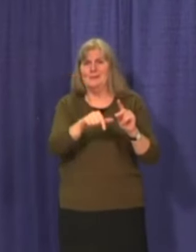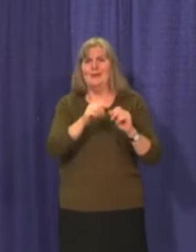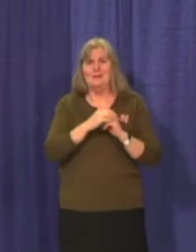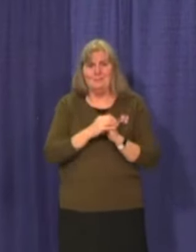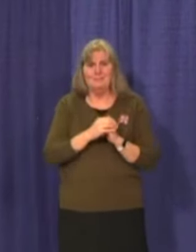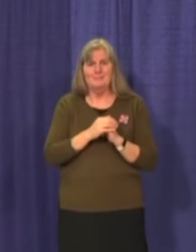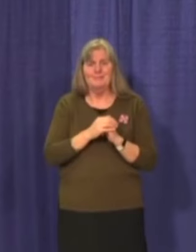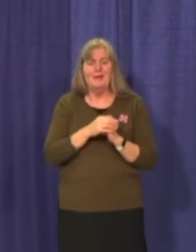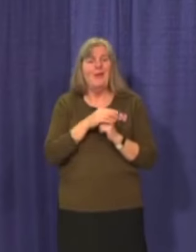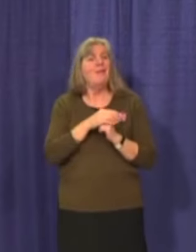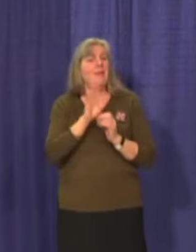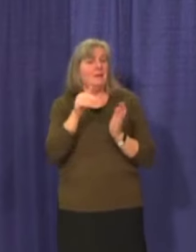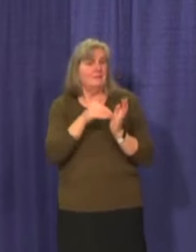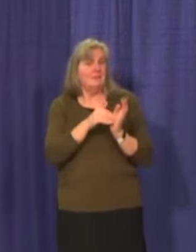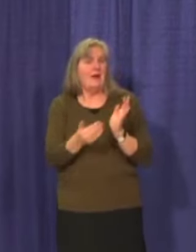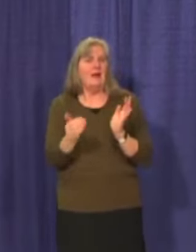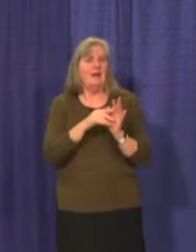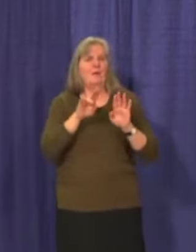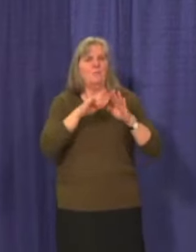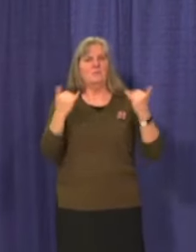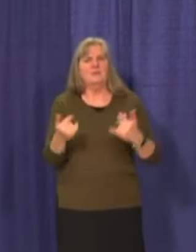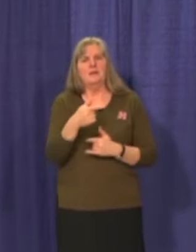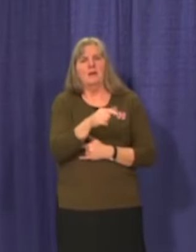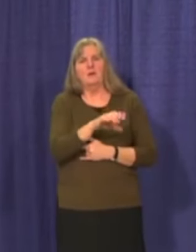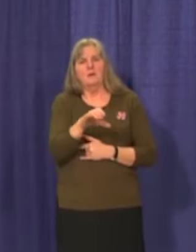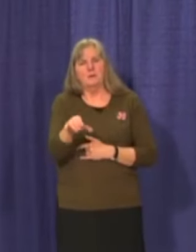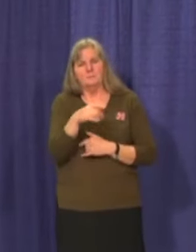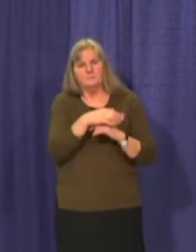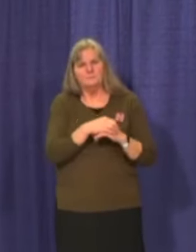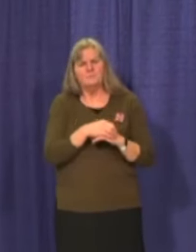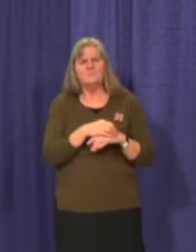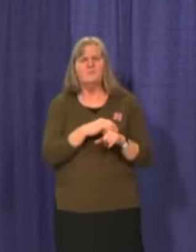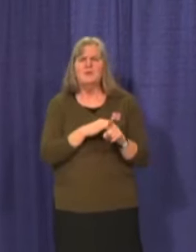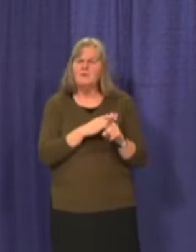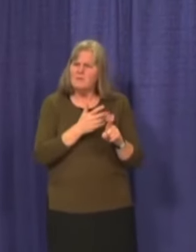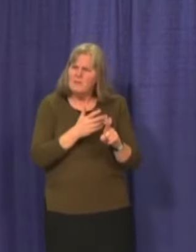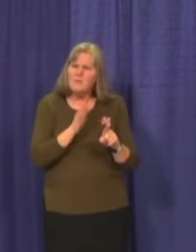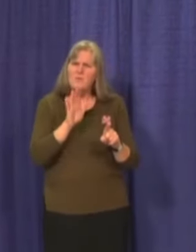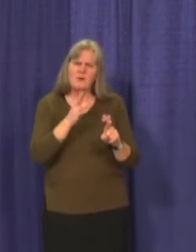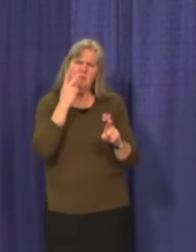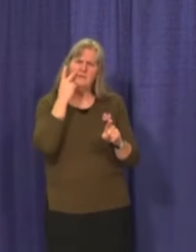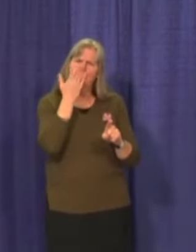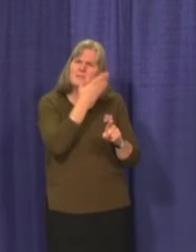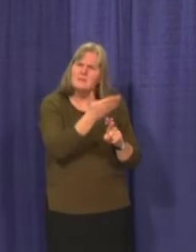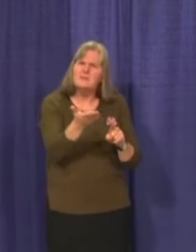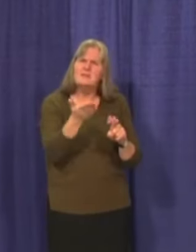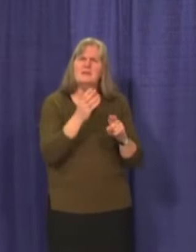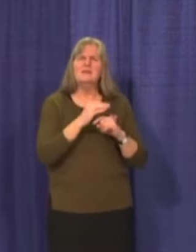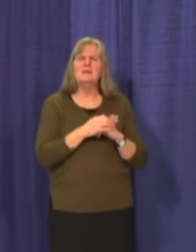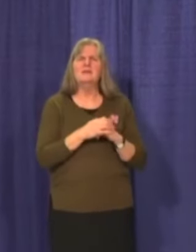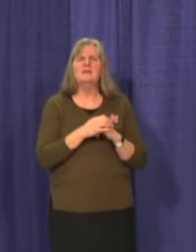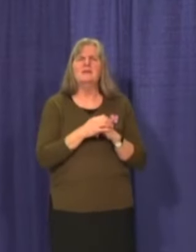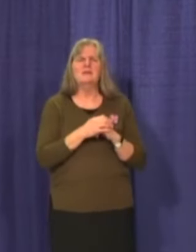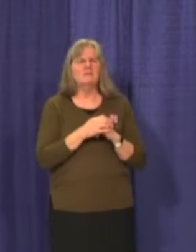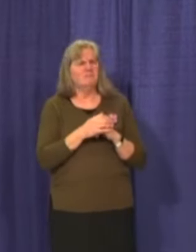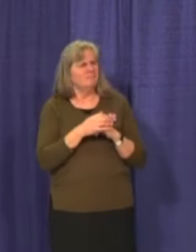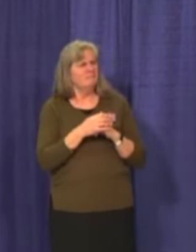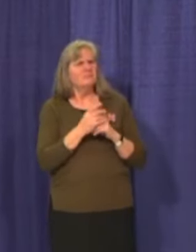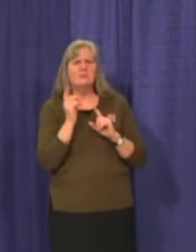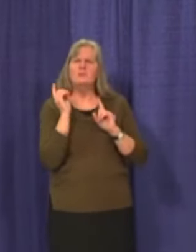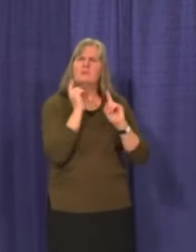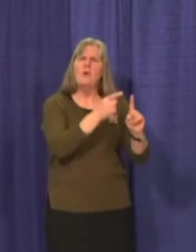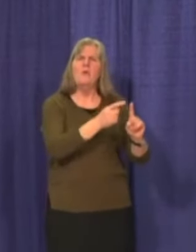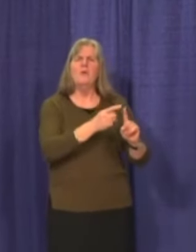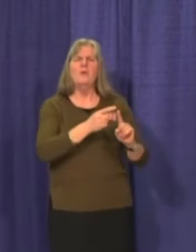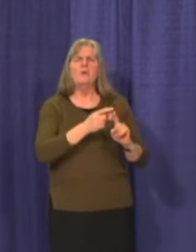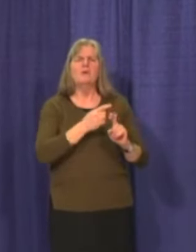And the clinic is open again today. It was really wonderful to see everybody come out and